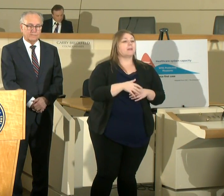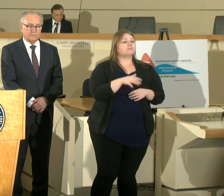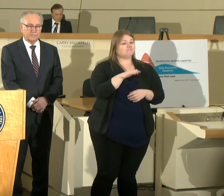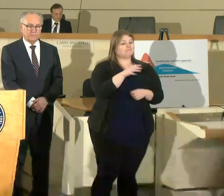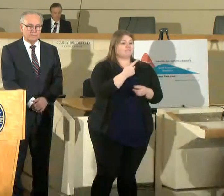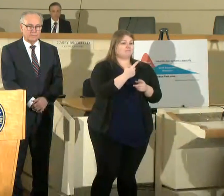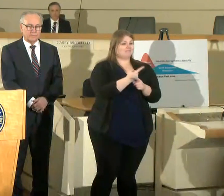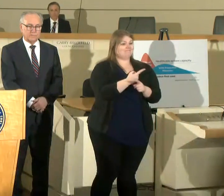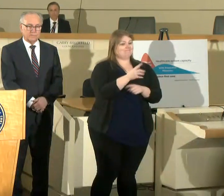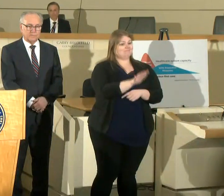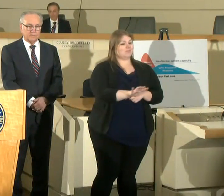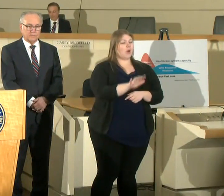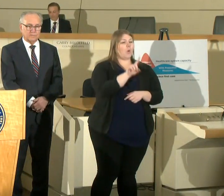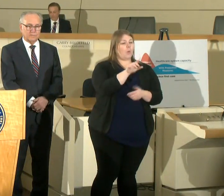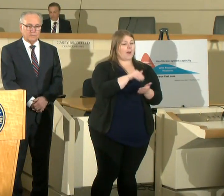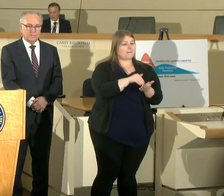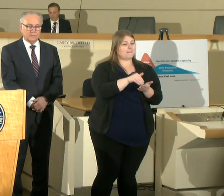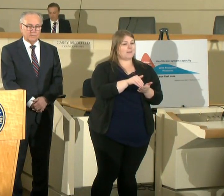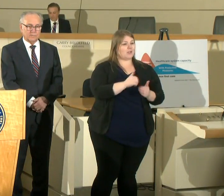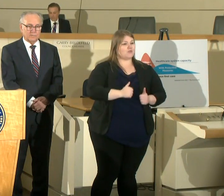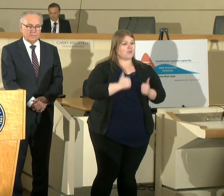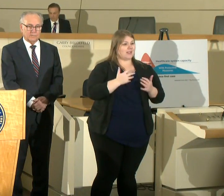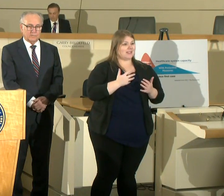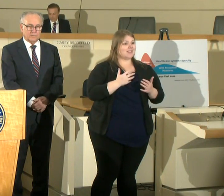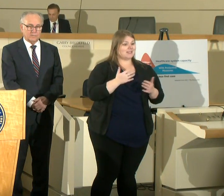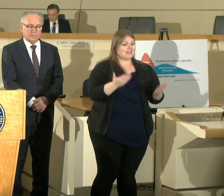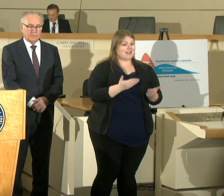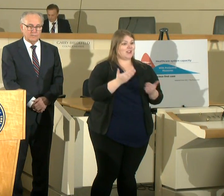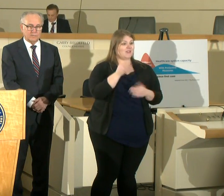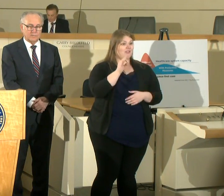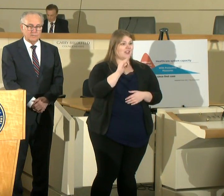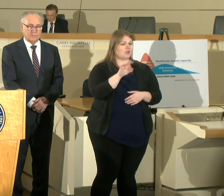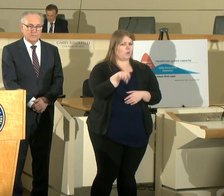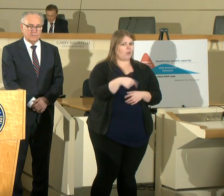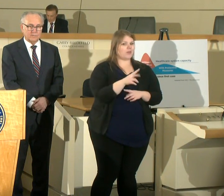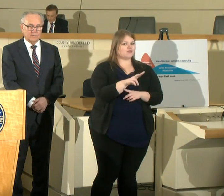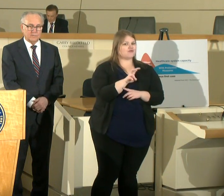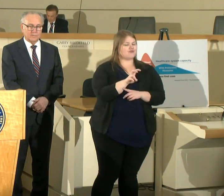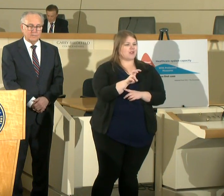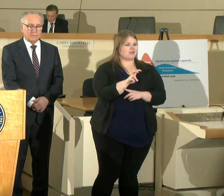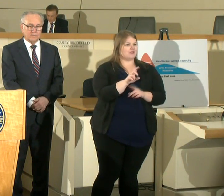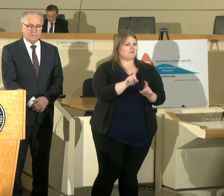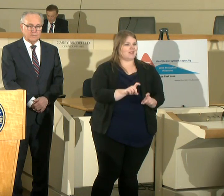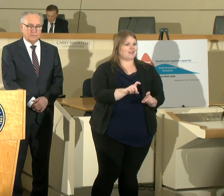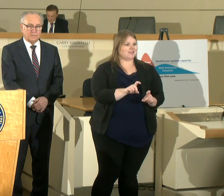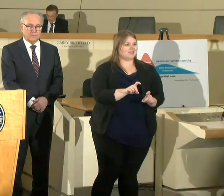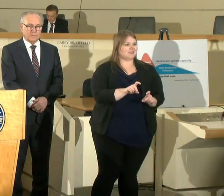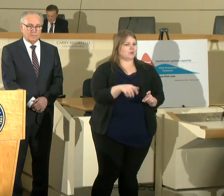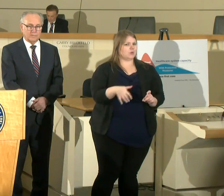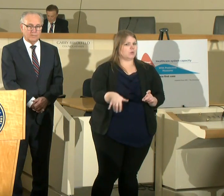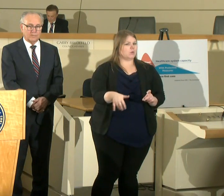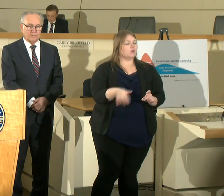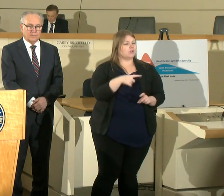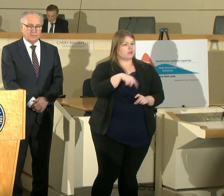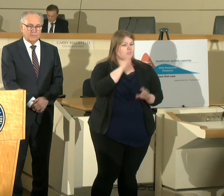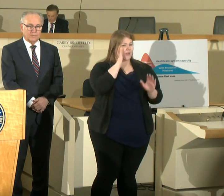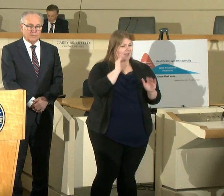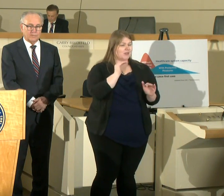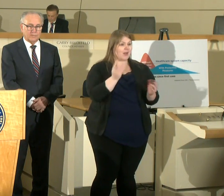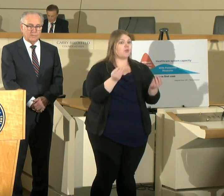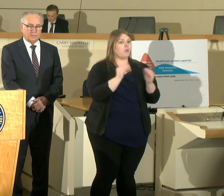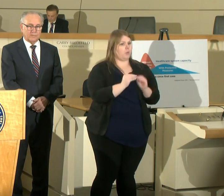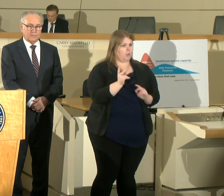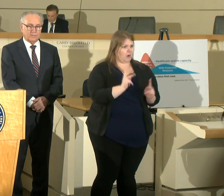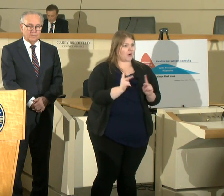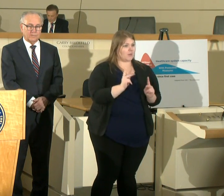residents in the county of Fresno only about 200 have been tested so far so like us they expect that there'll be more folks who are infected and